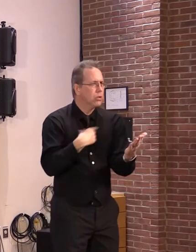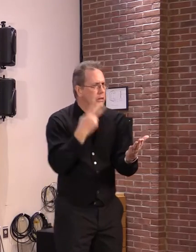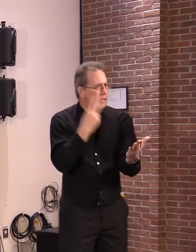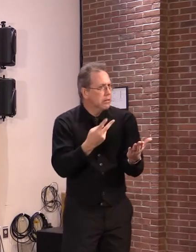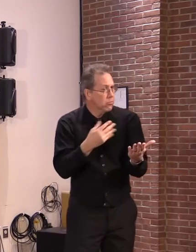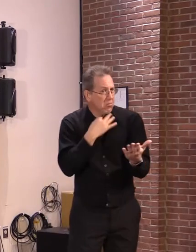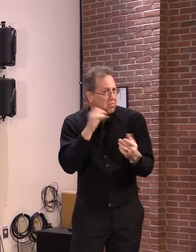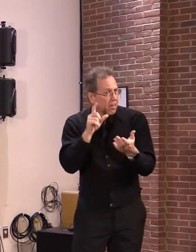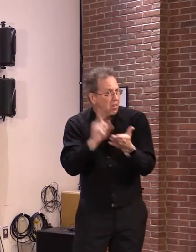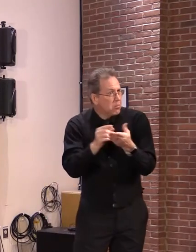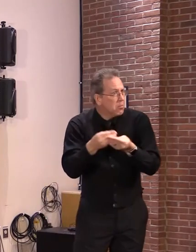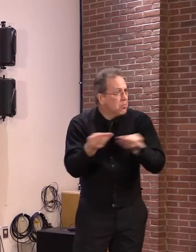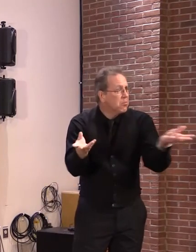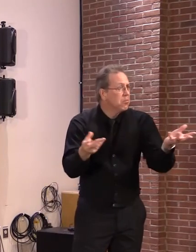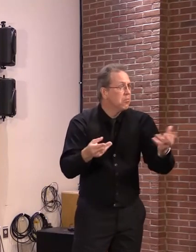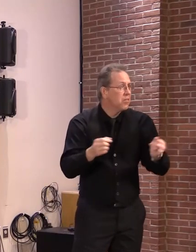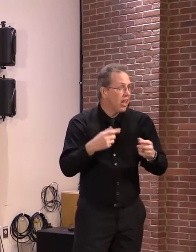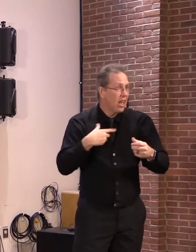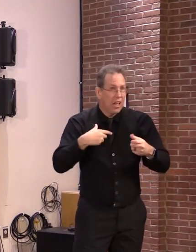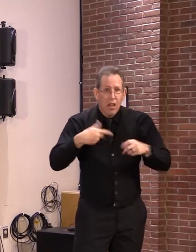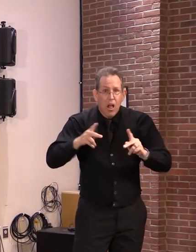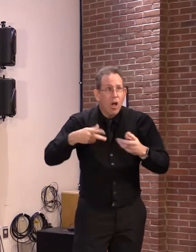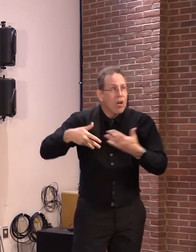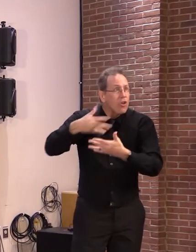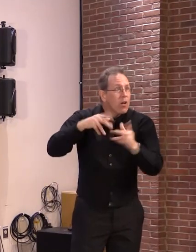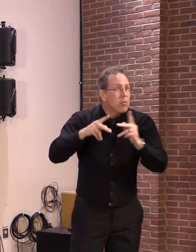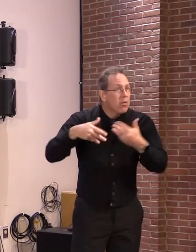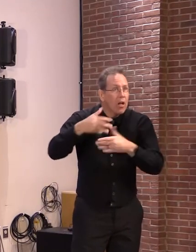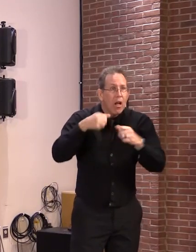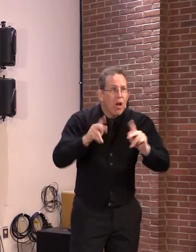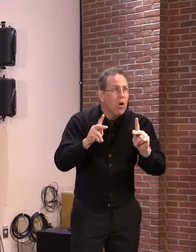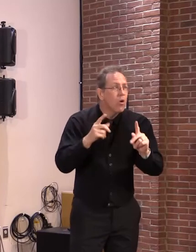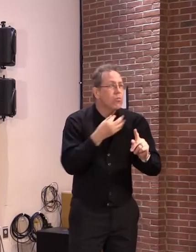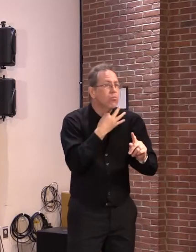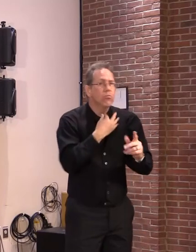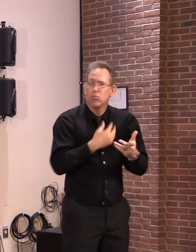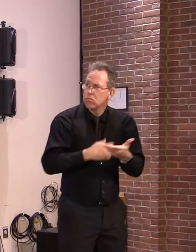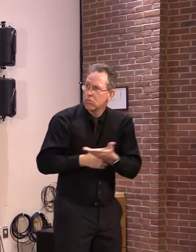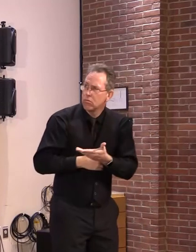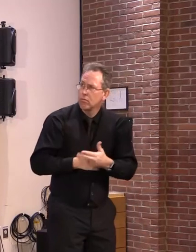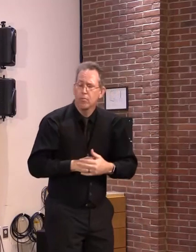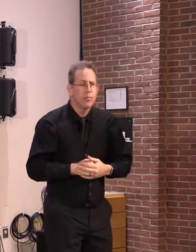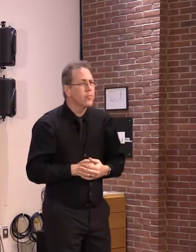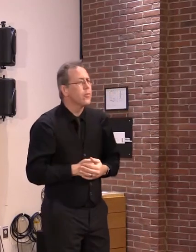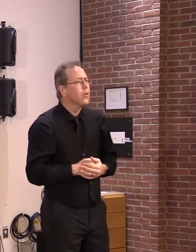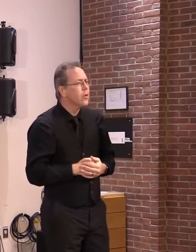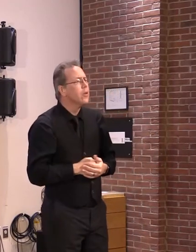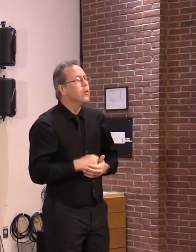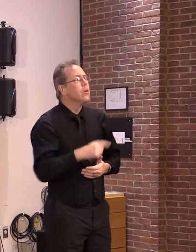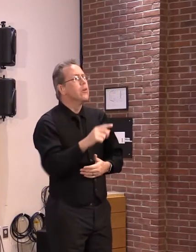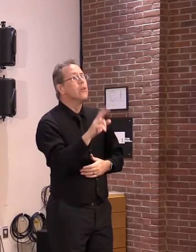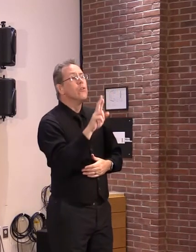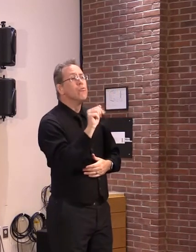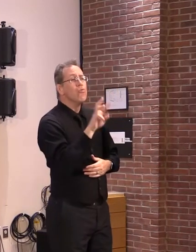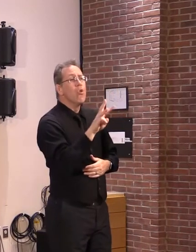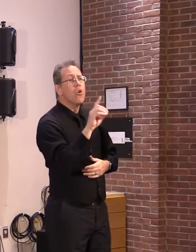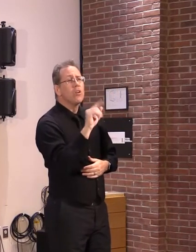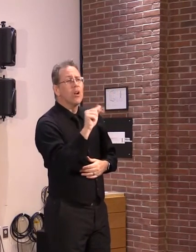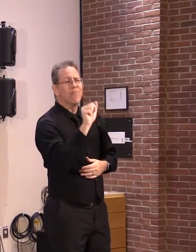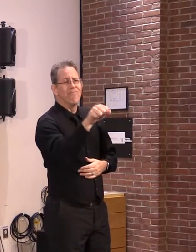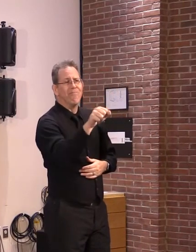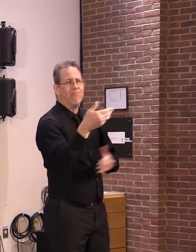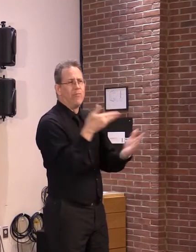processes also going to be taken away? No, so the raw data is available on a geo